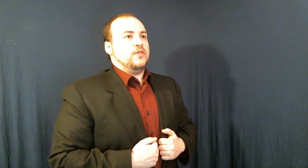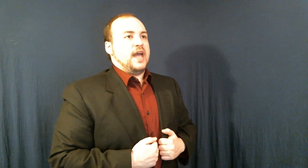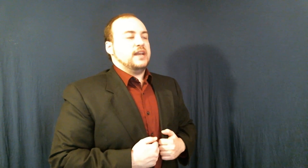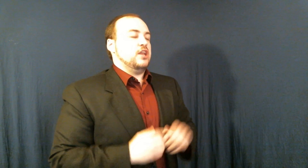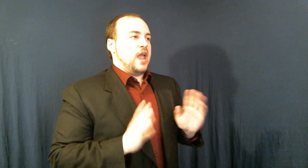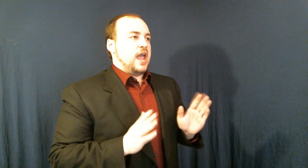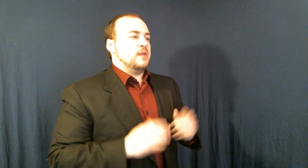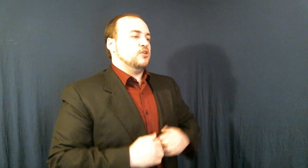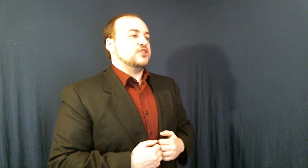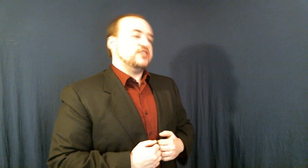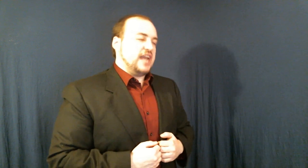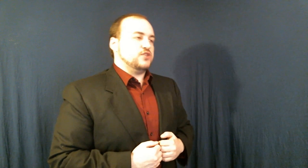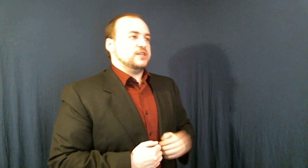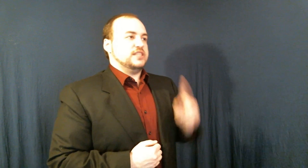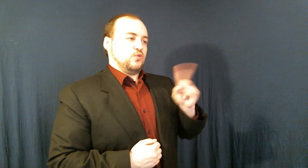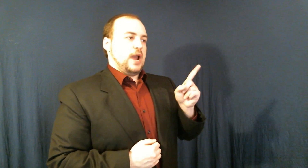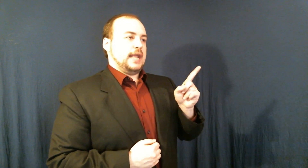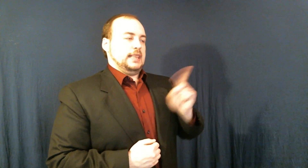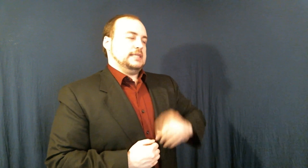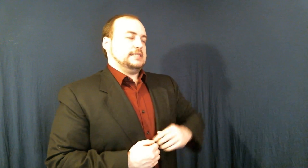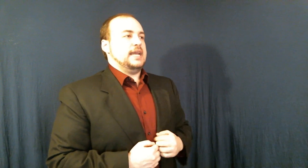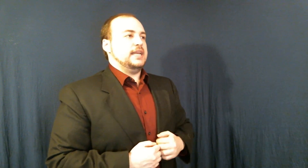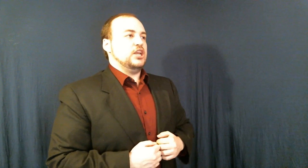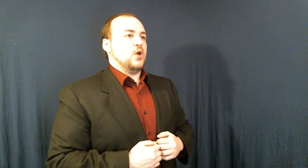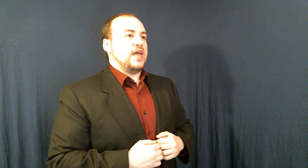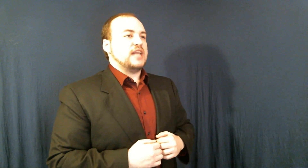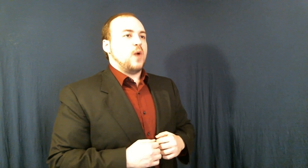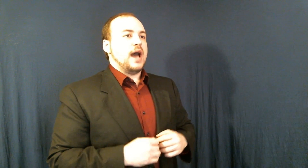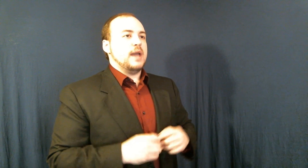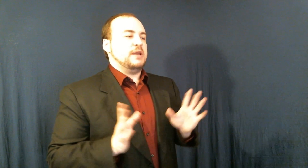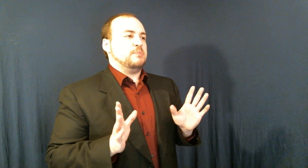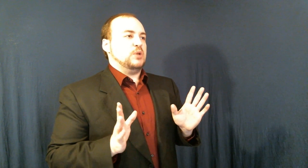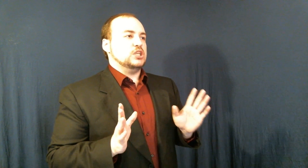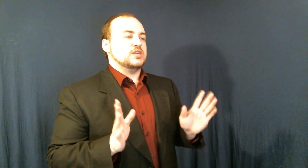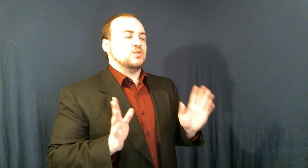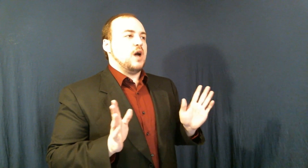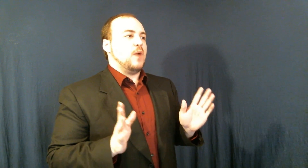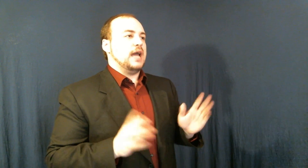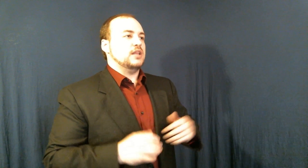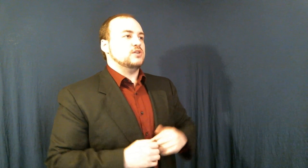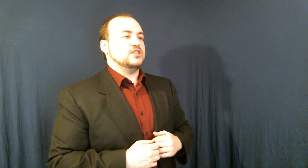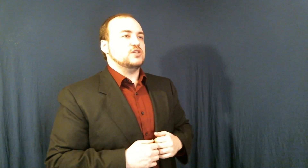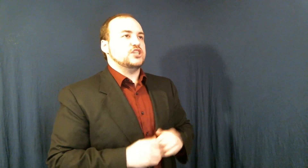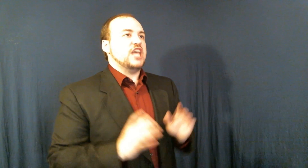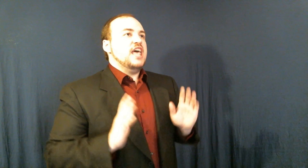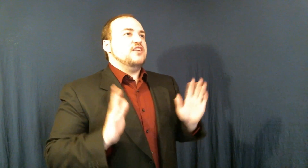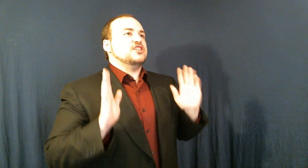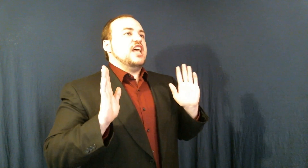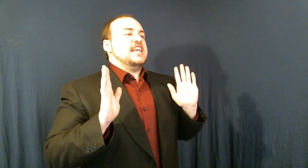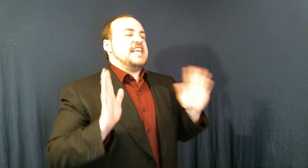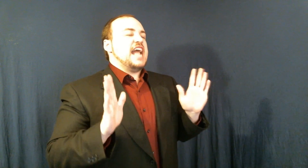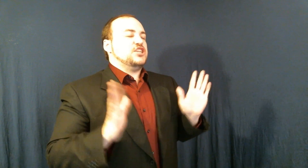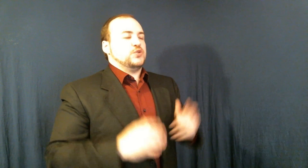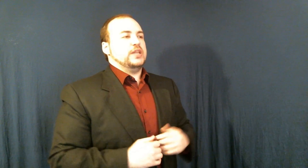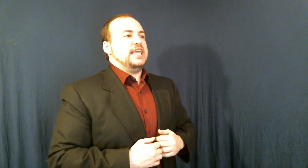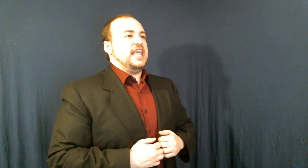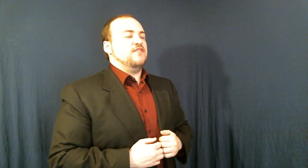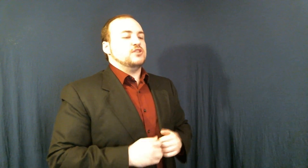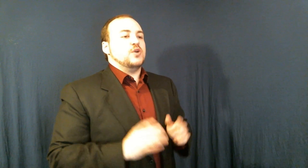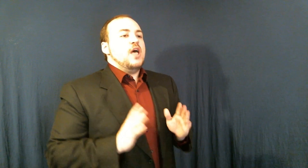that animals are dangerous and reckless and, you know, that's why pit bulls and rottweilers, they're just they're just naturally evil. So